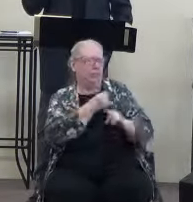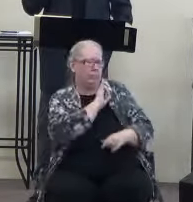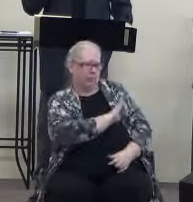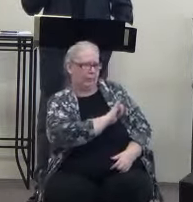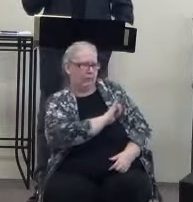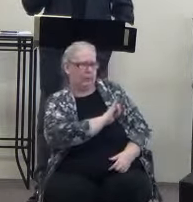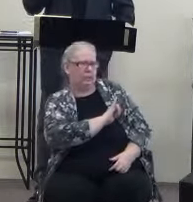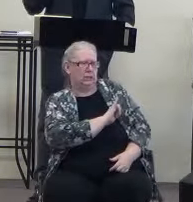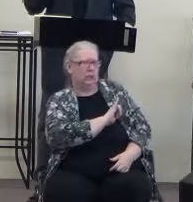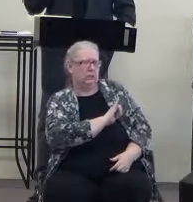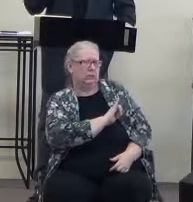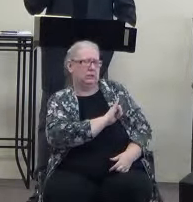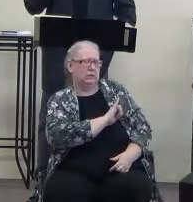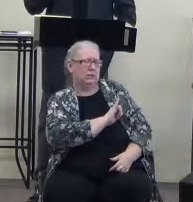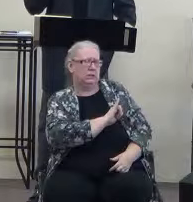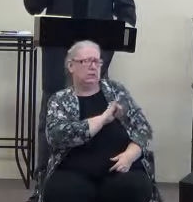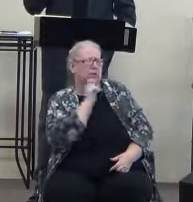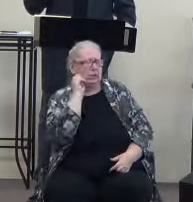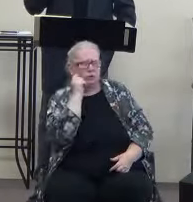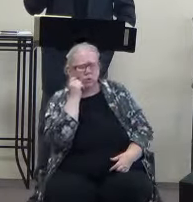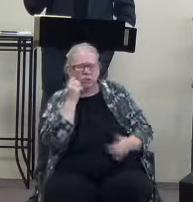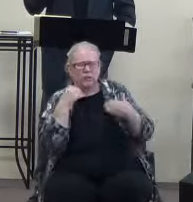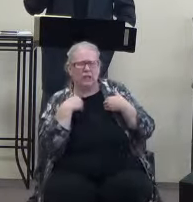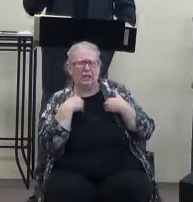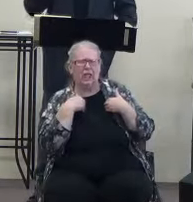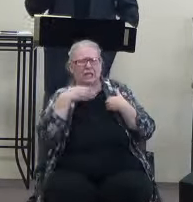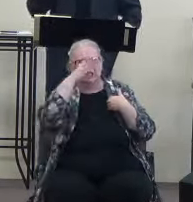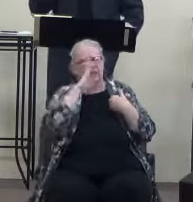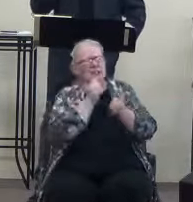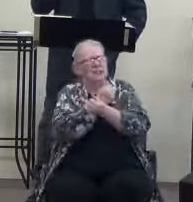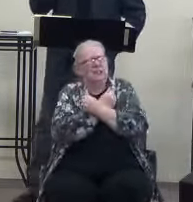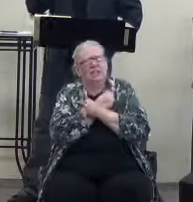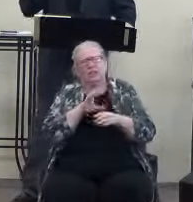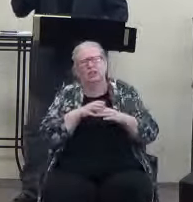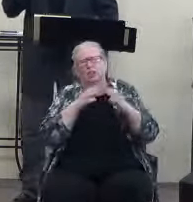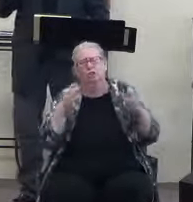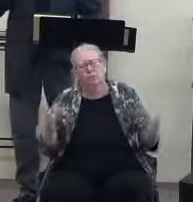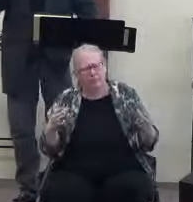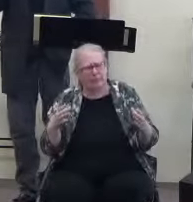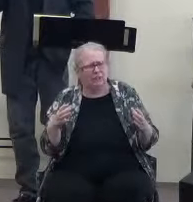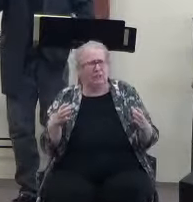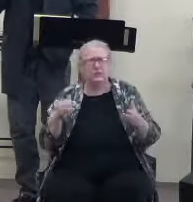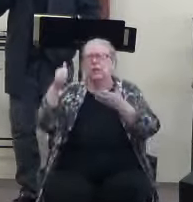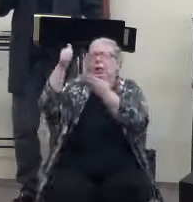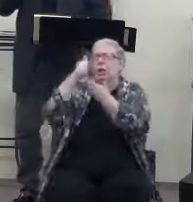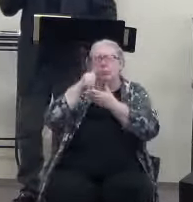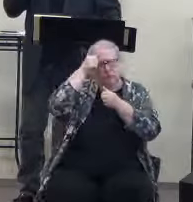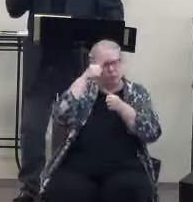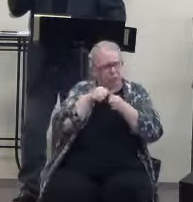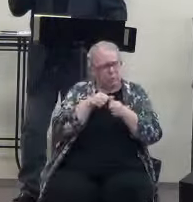But it's cool to have a God that loves us so much that will bring back to remembrance where we came from.